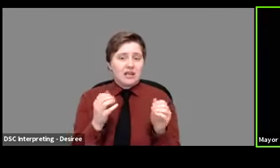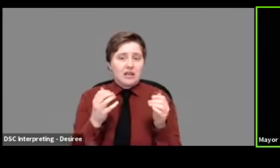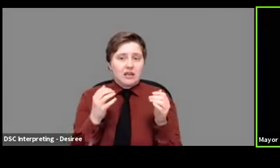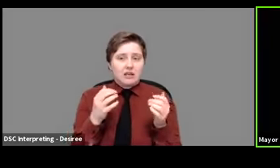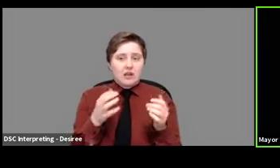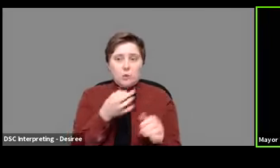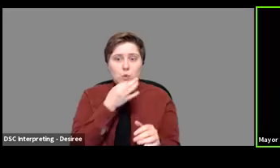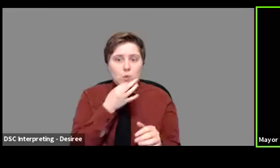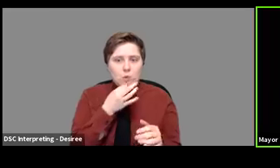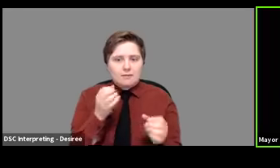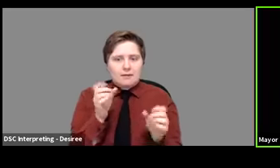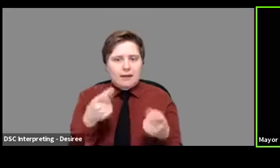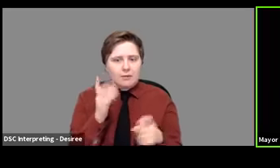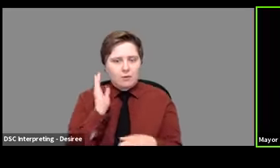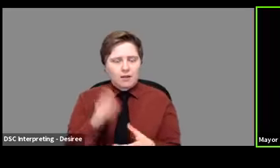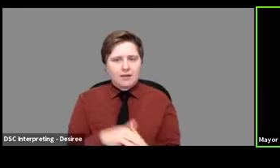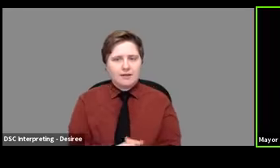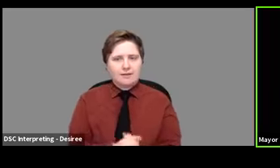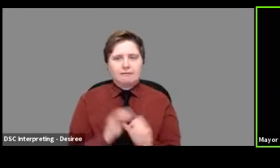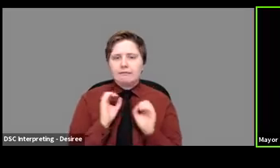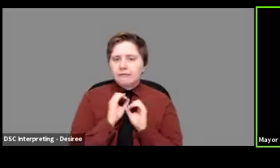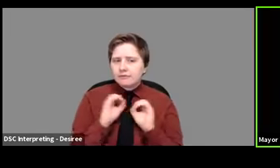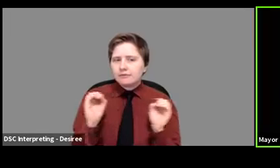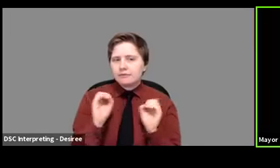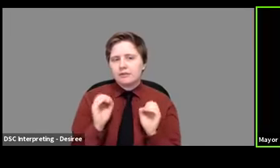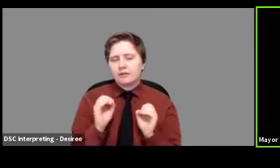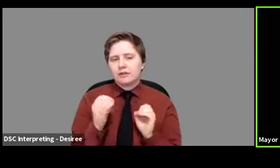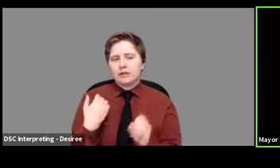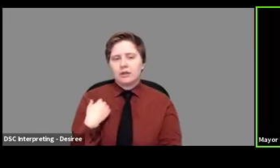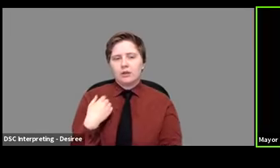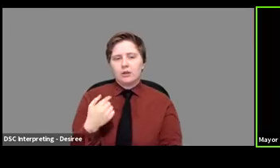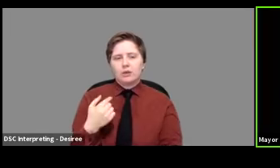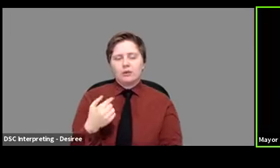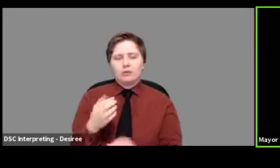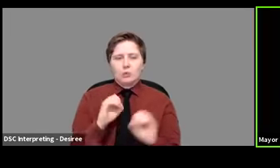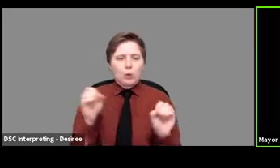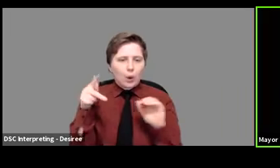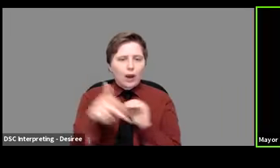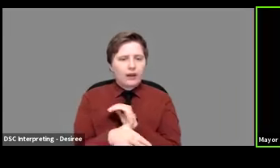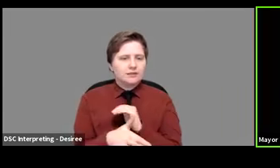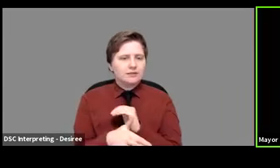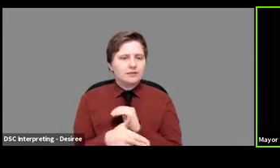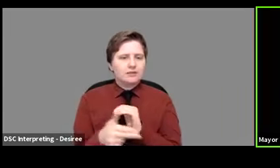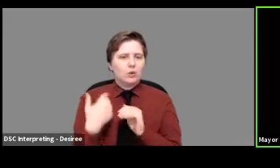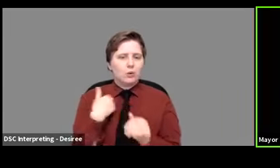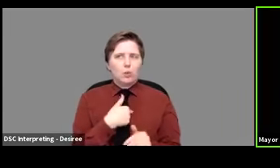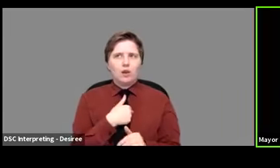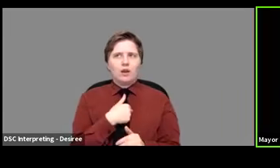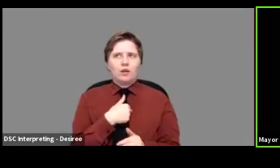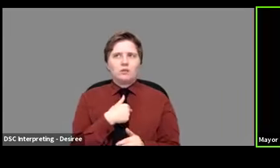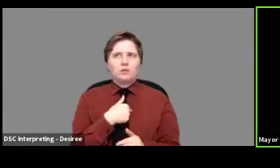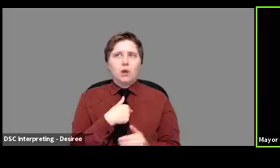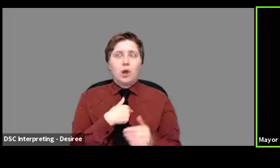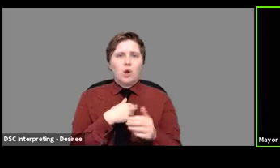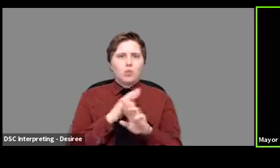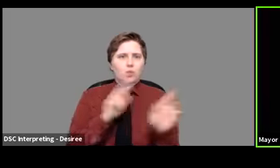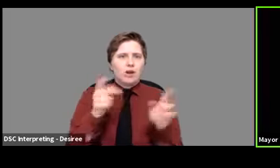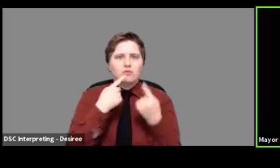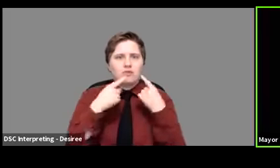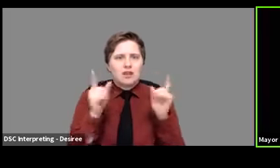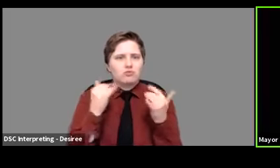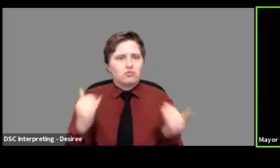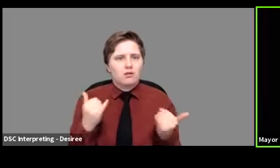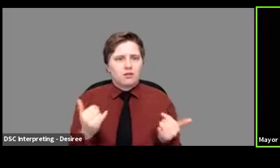There's no, uh, there's nothing we're on the, there's no cut that we are on the verge of announcing